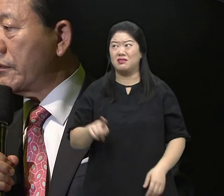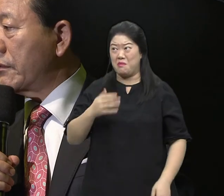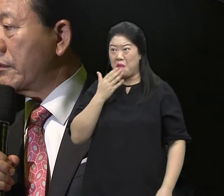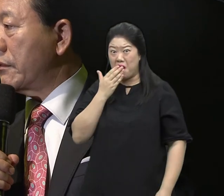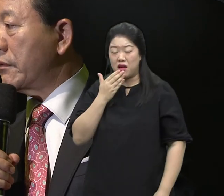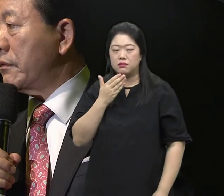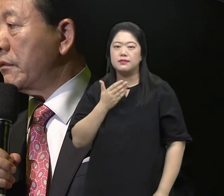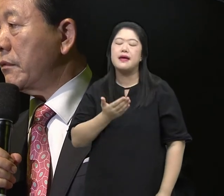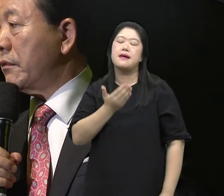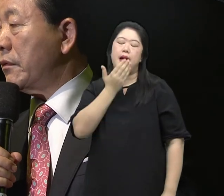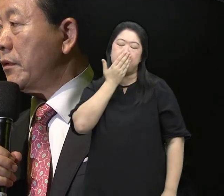never tried it